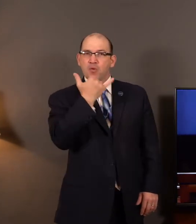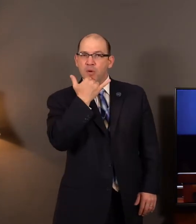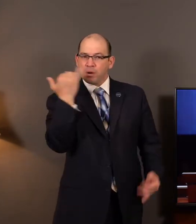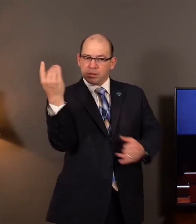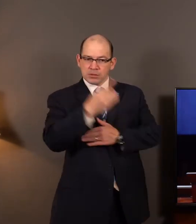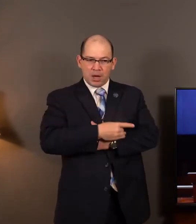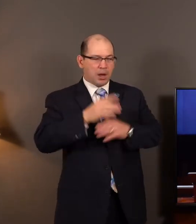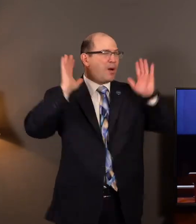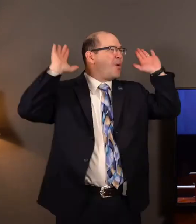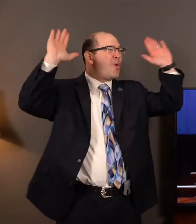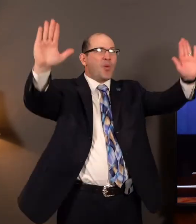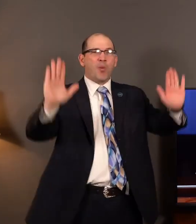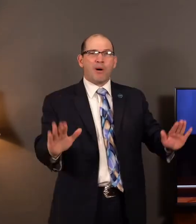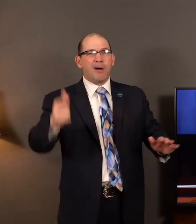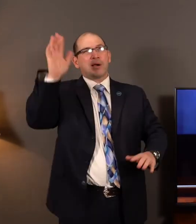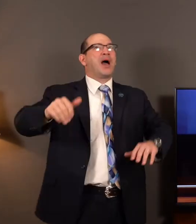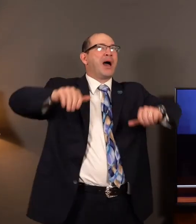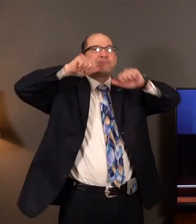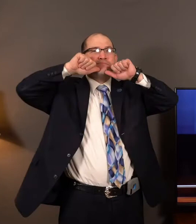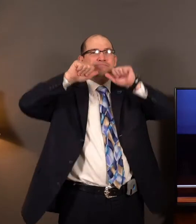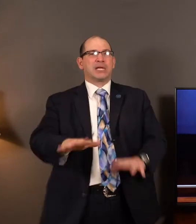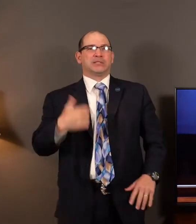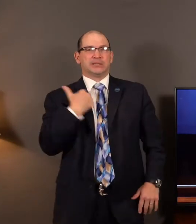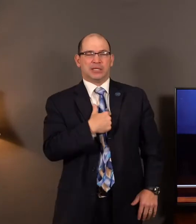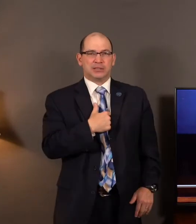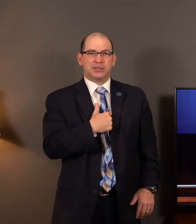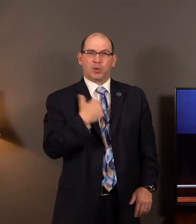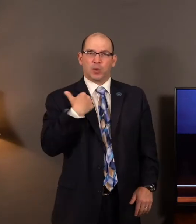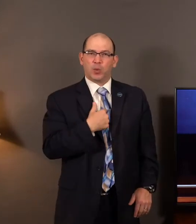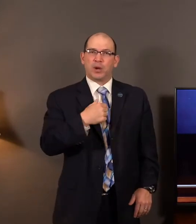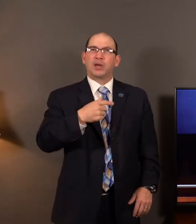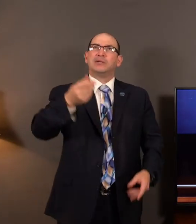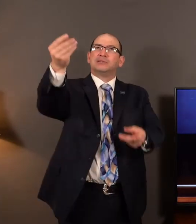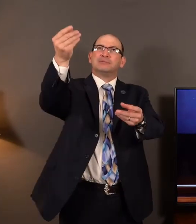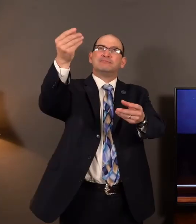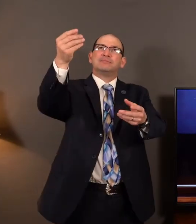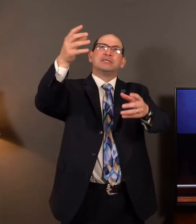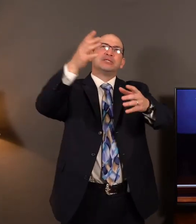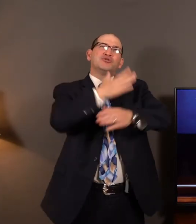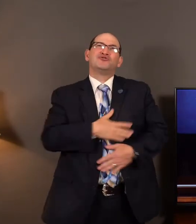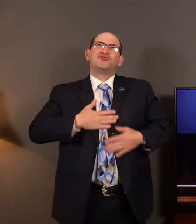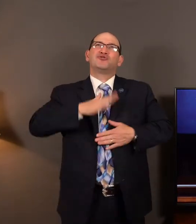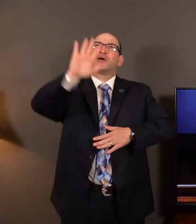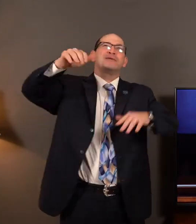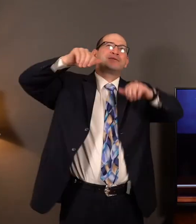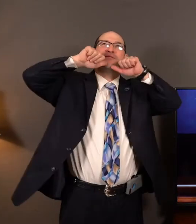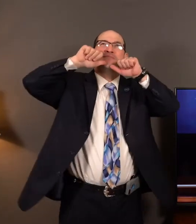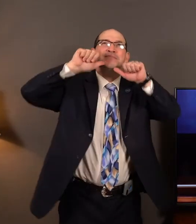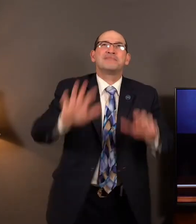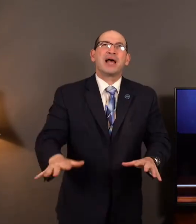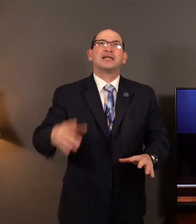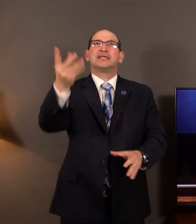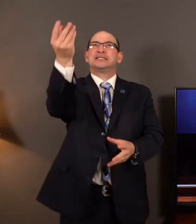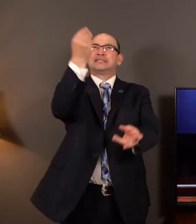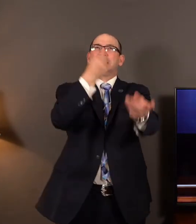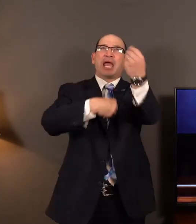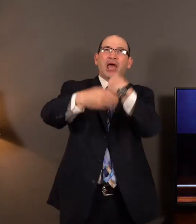tidings. God has been so good to us. God has provided for us. God has answered our prayer. God has taken care of us.